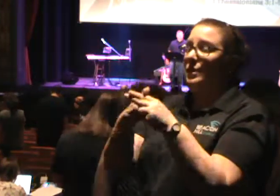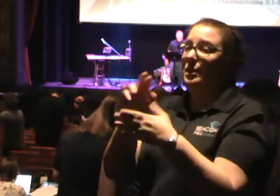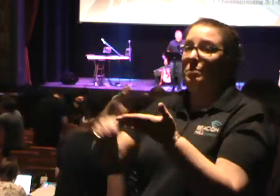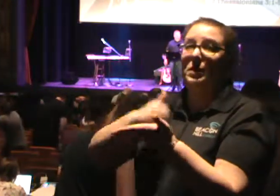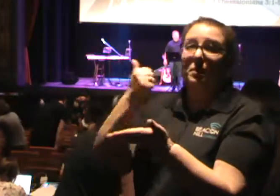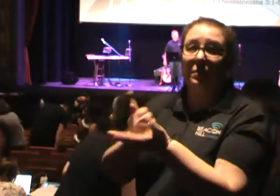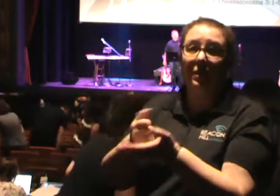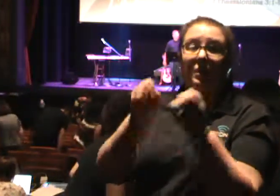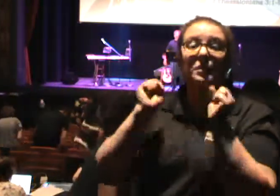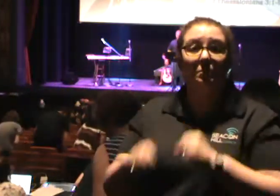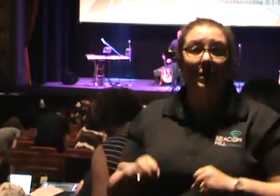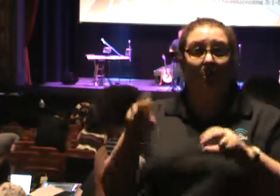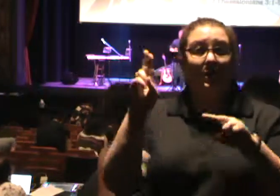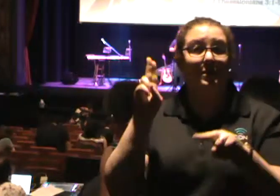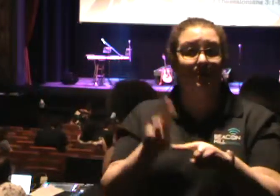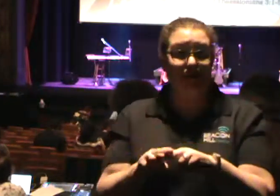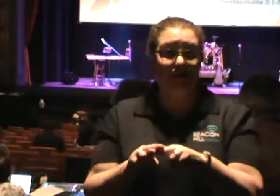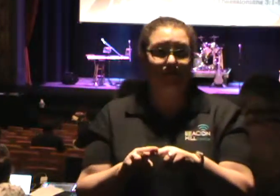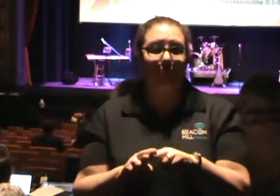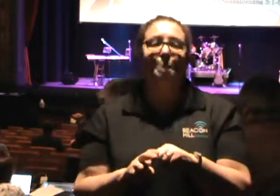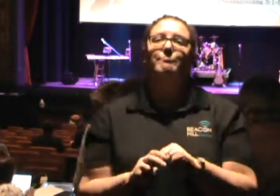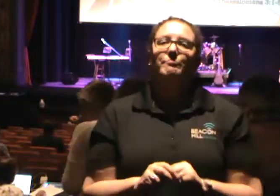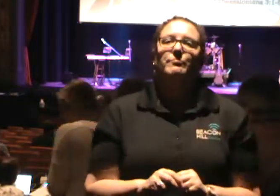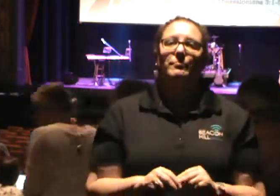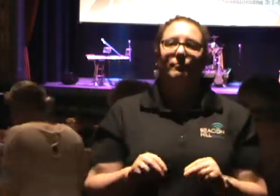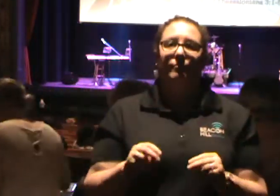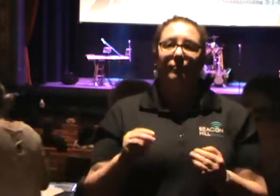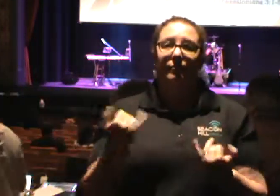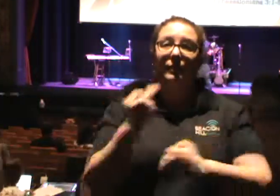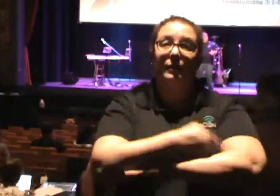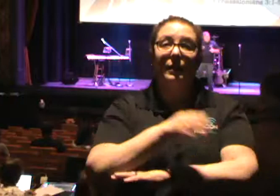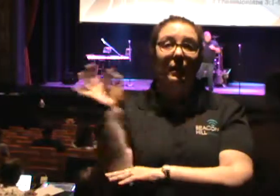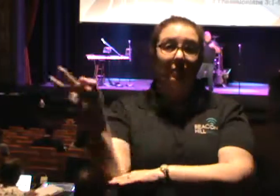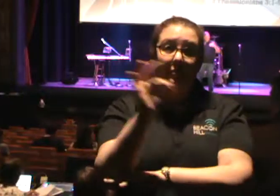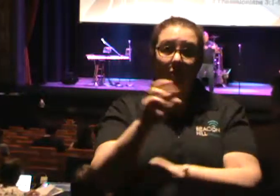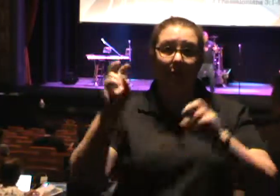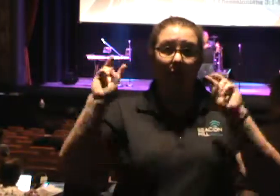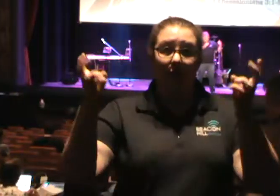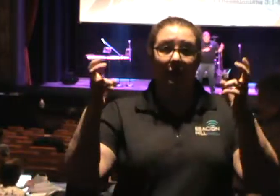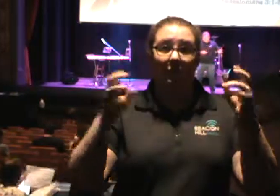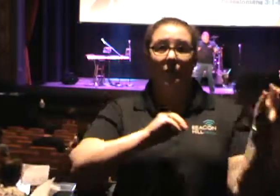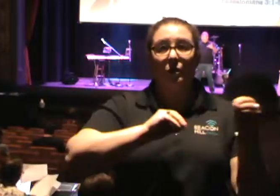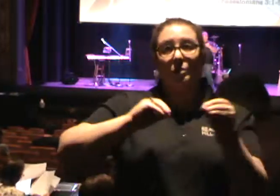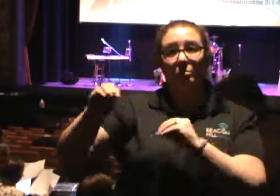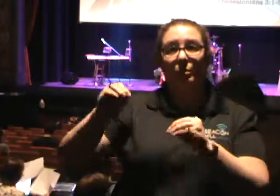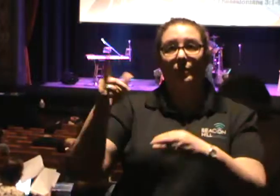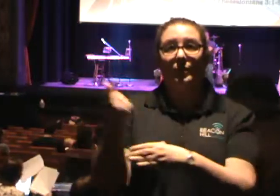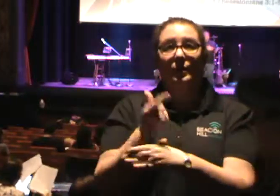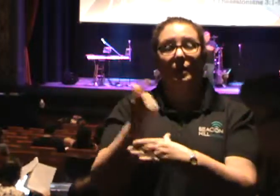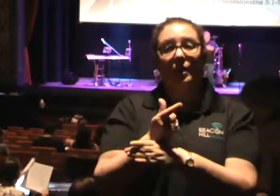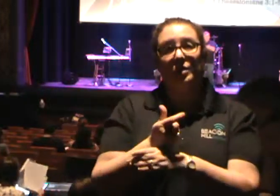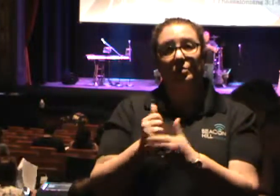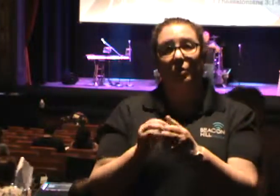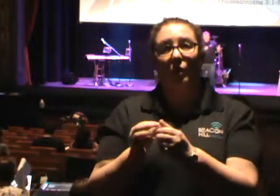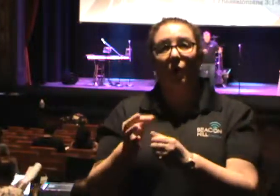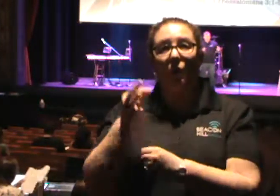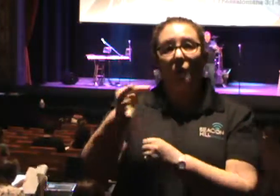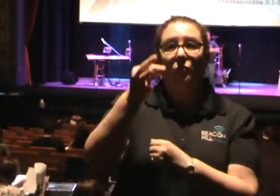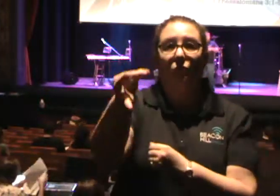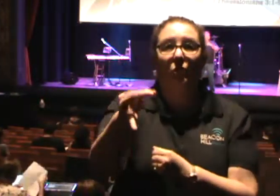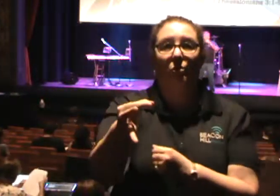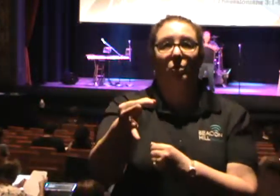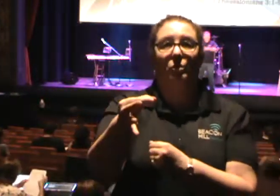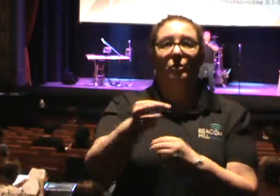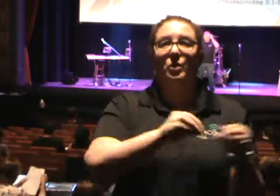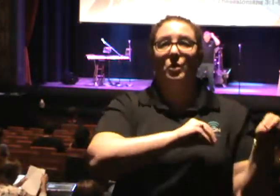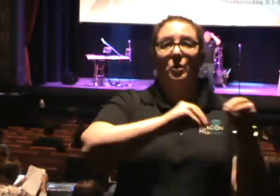be seated. I am entitled to sermon this morning, Moving the Gospel Forward. Moving